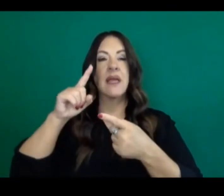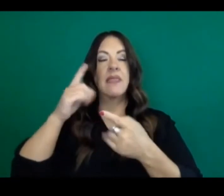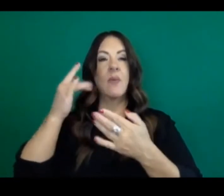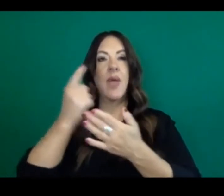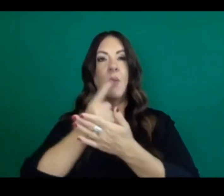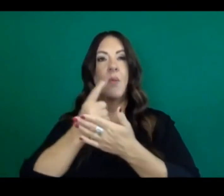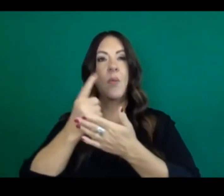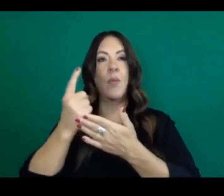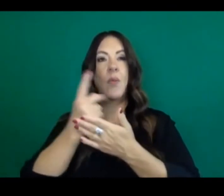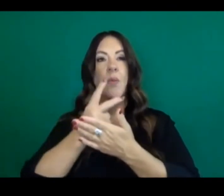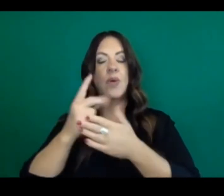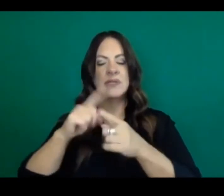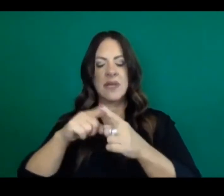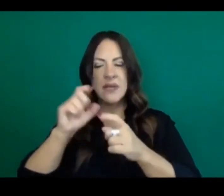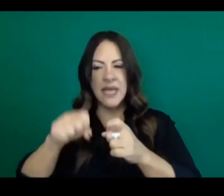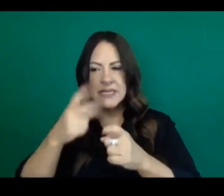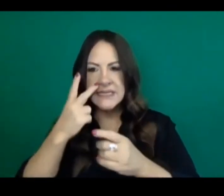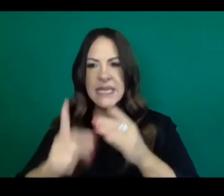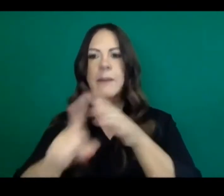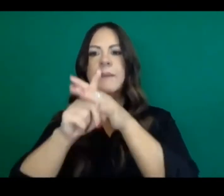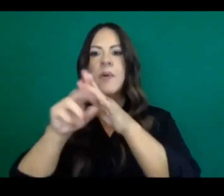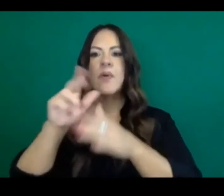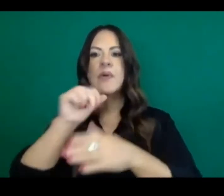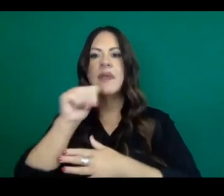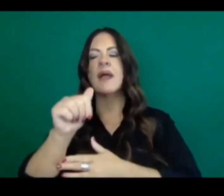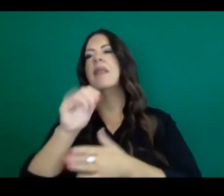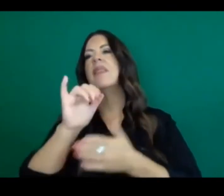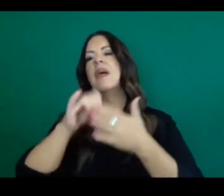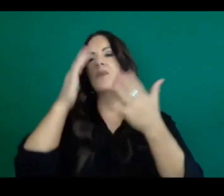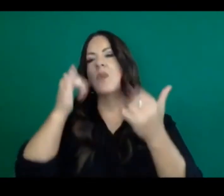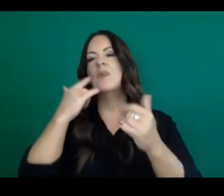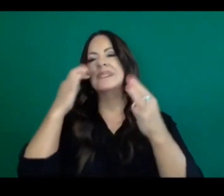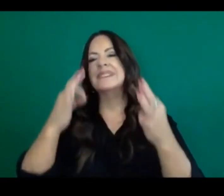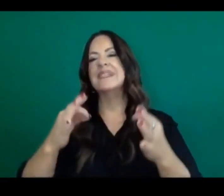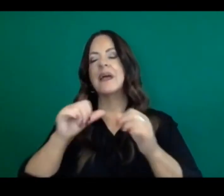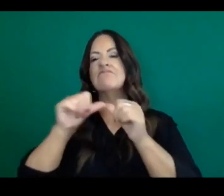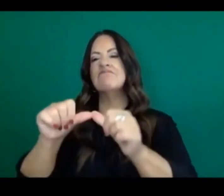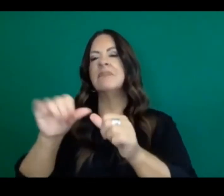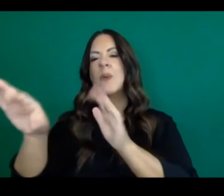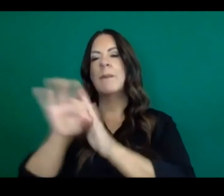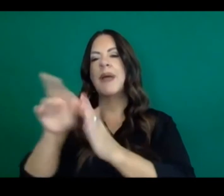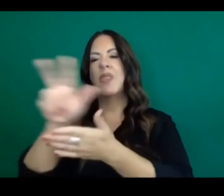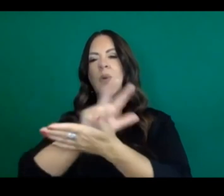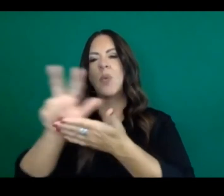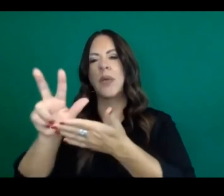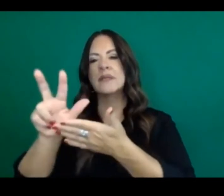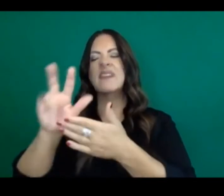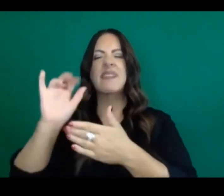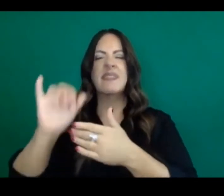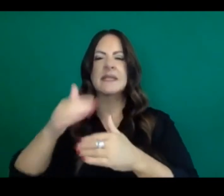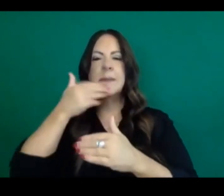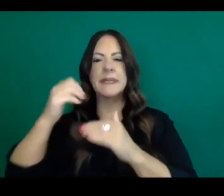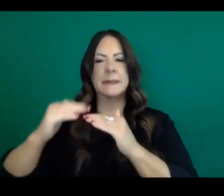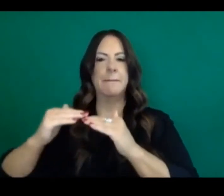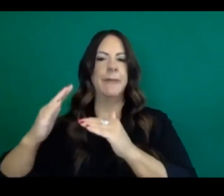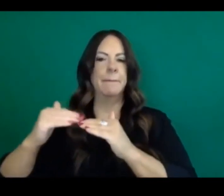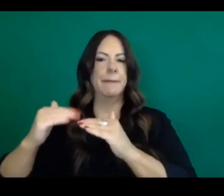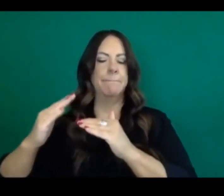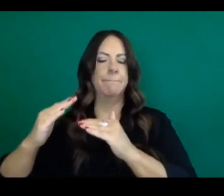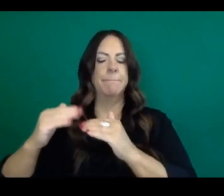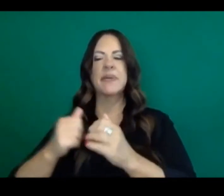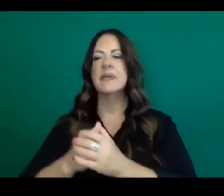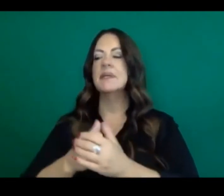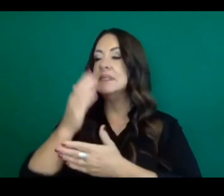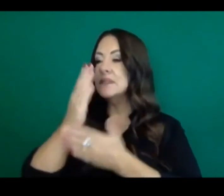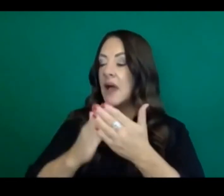made. And so we really wanted to stick to three weeks. And frankly, that's the minimum. We think that some counties